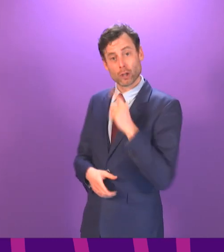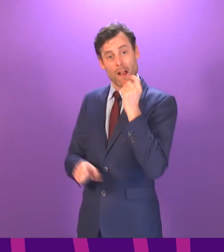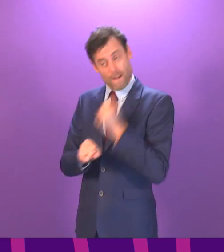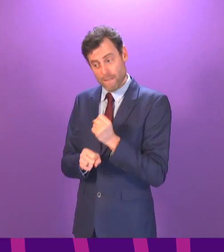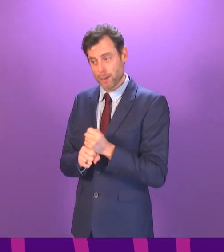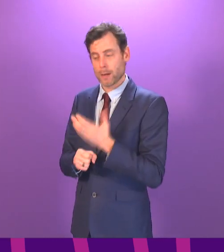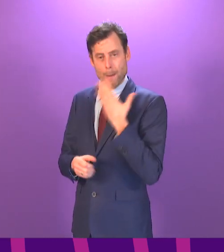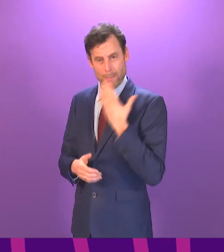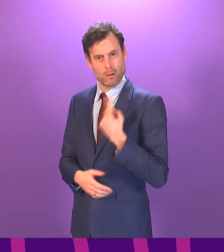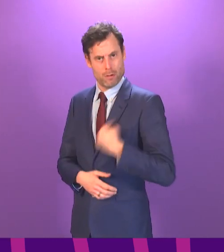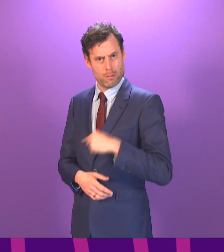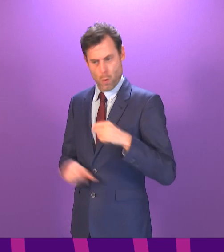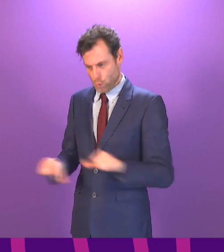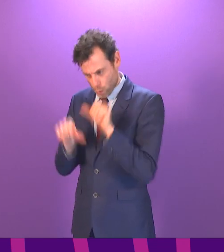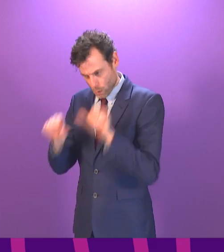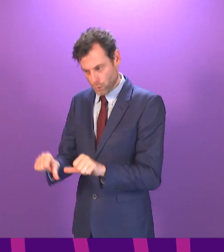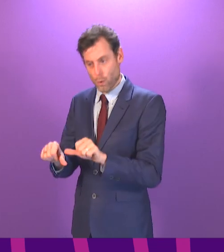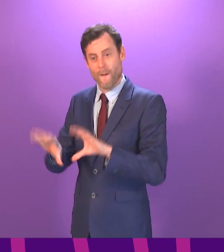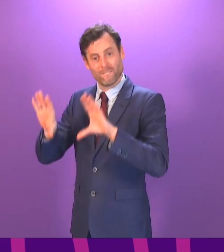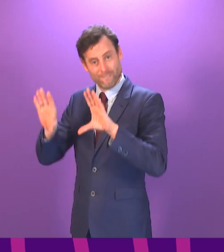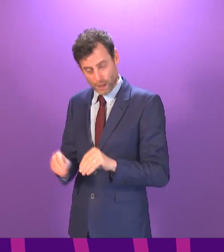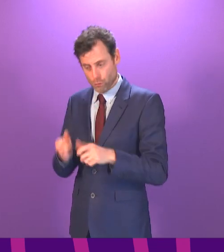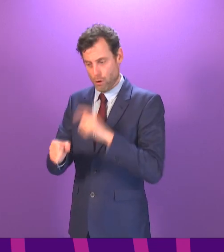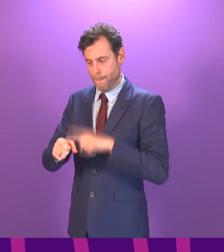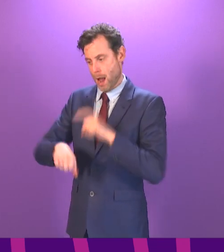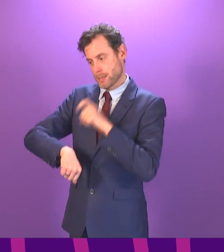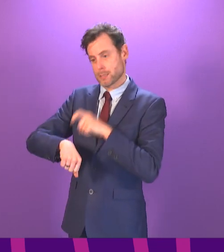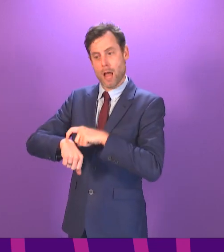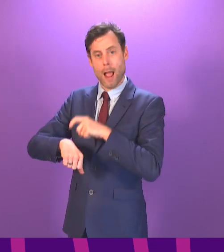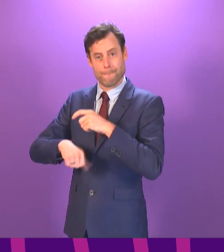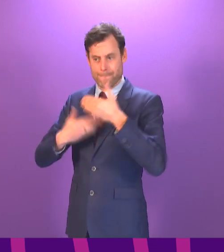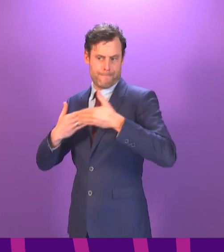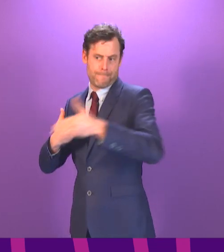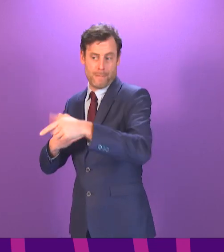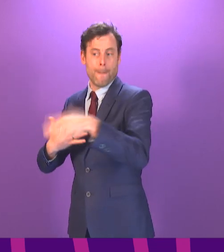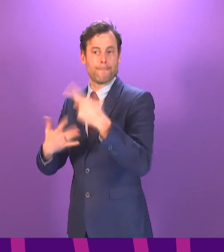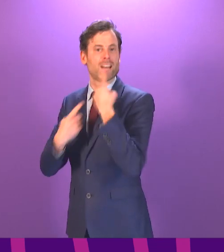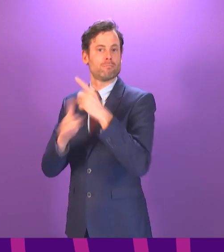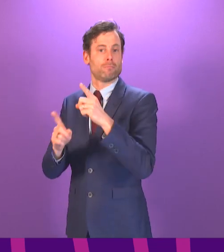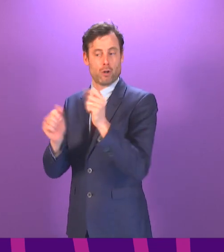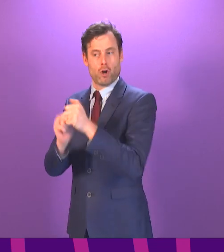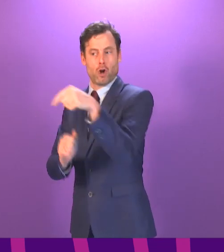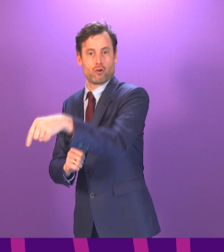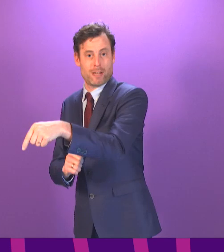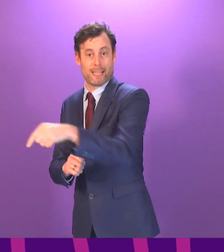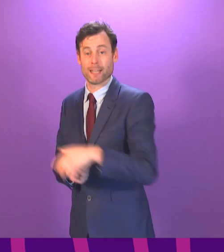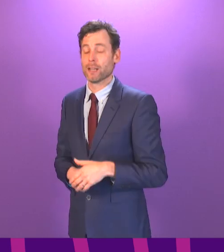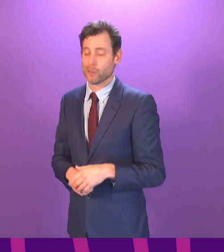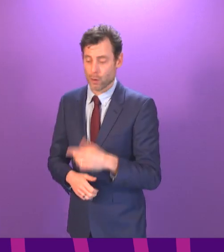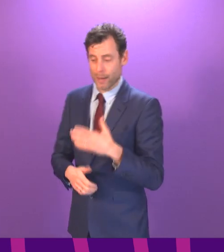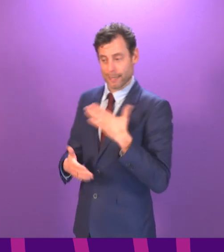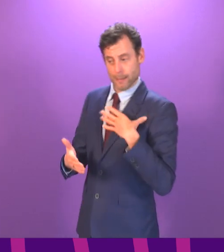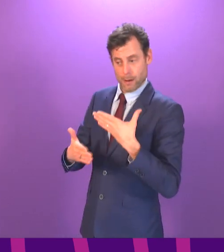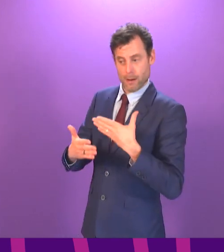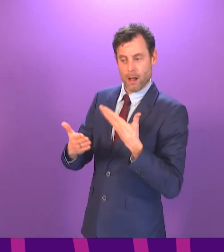projects in full and within the original target timescales, and will she commit to providing delivery timescales for the remaining sections of the A9